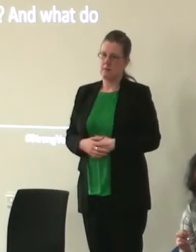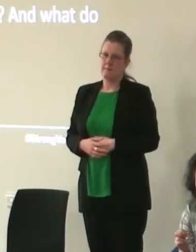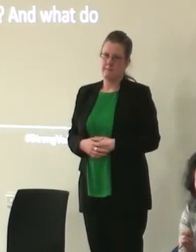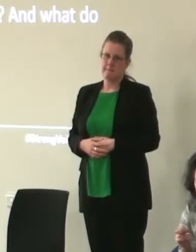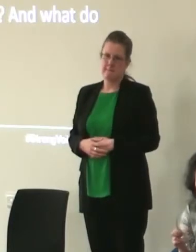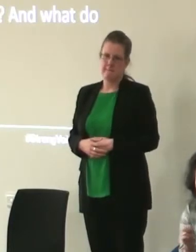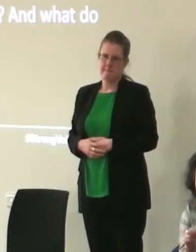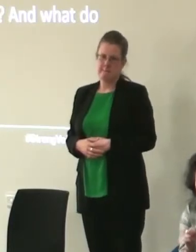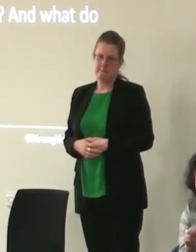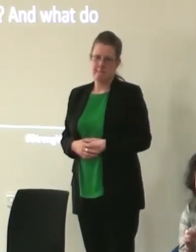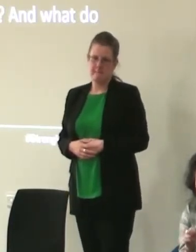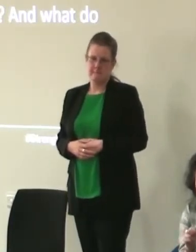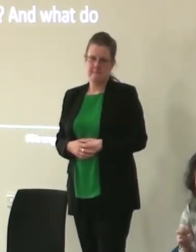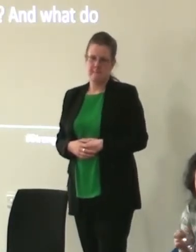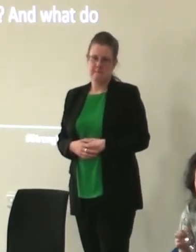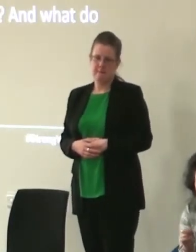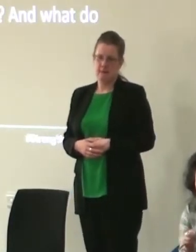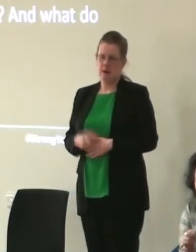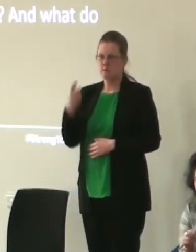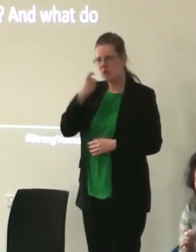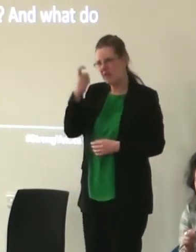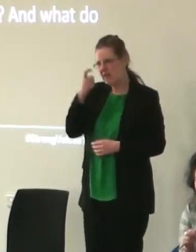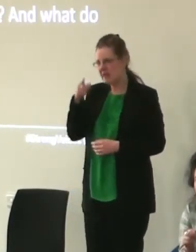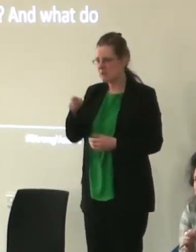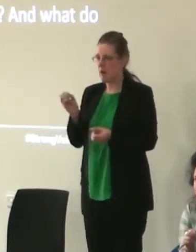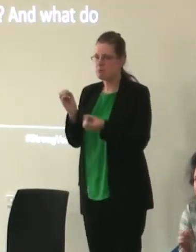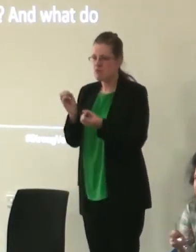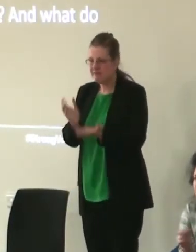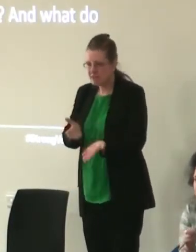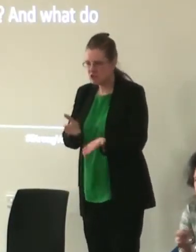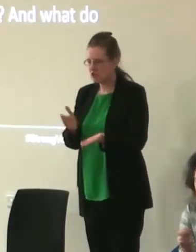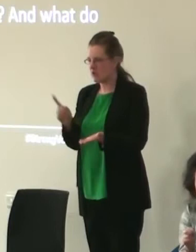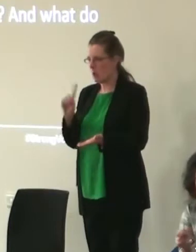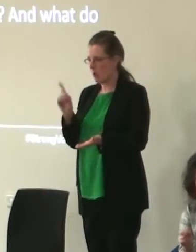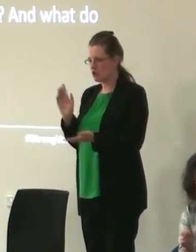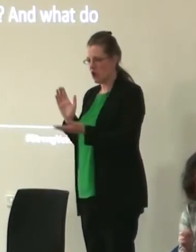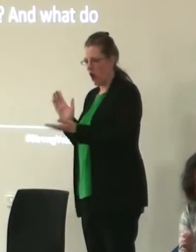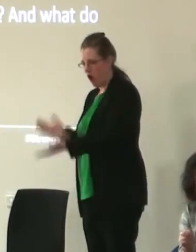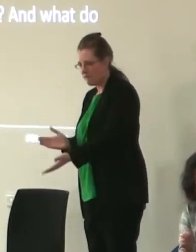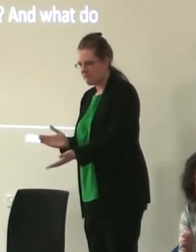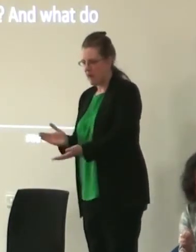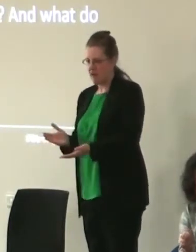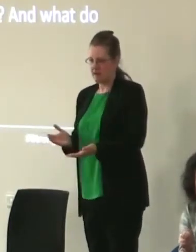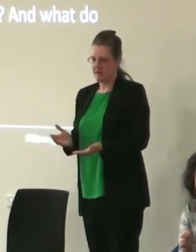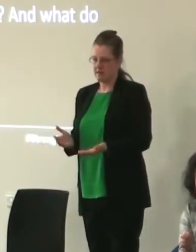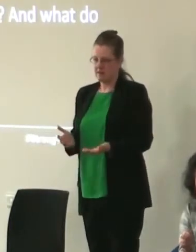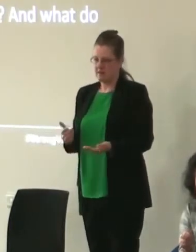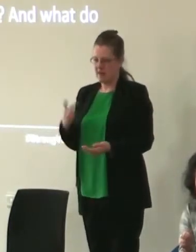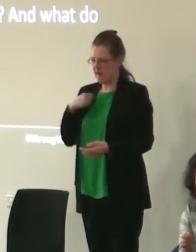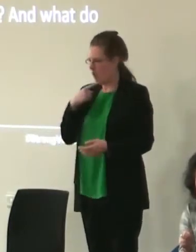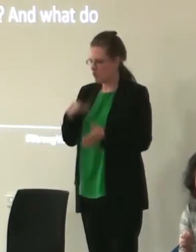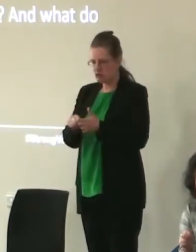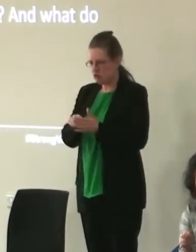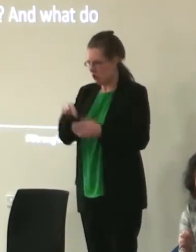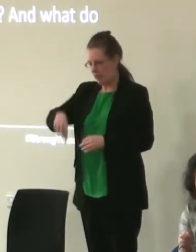the whole notion of provision and offer which is also a language set that I've struggled with for 30